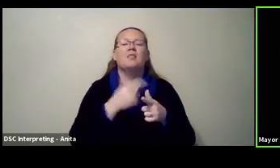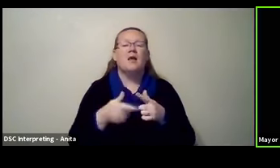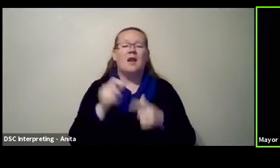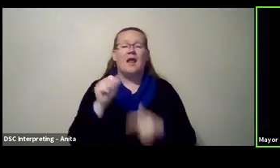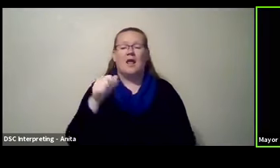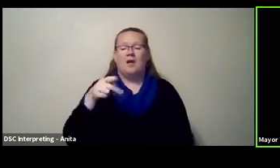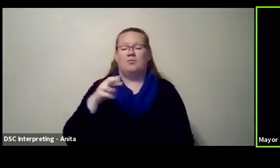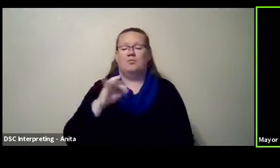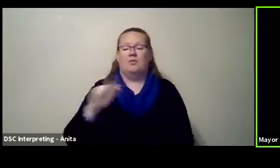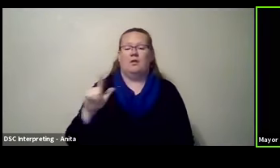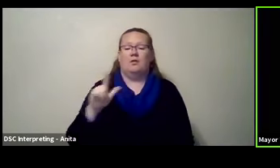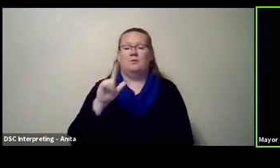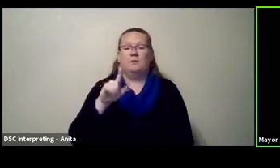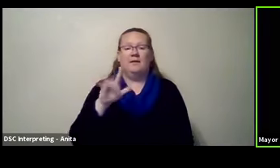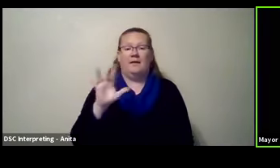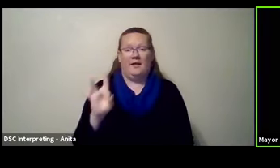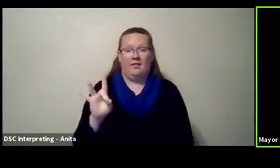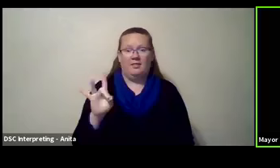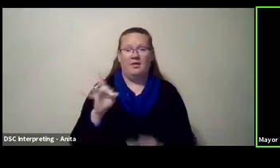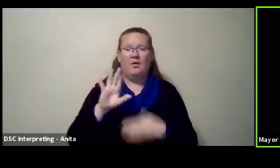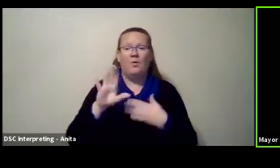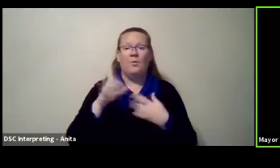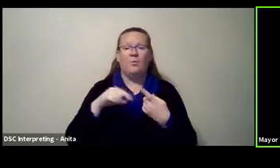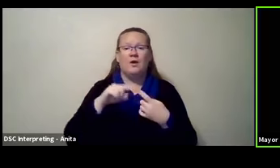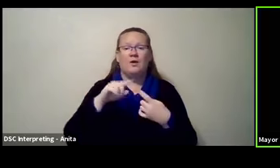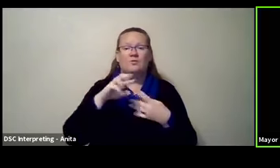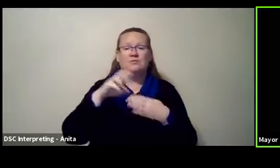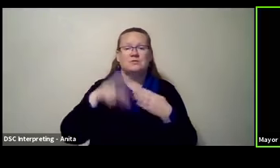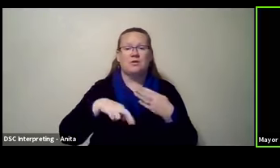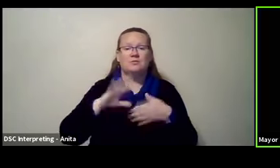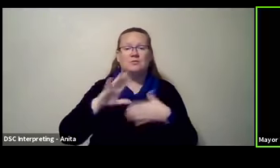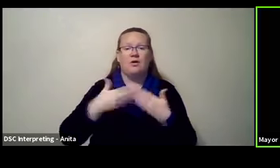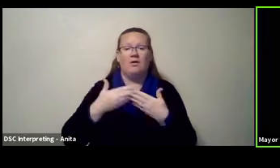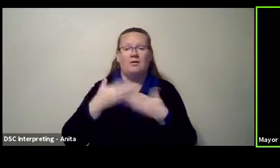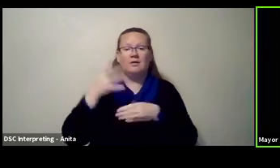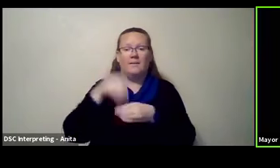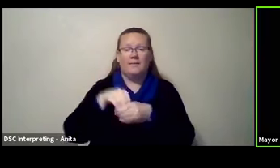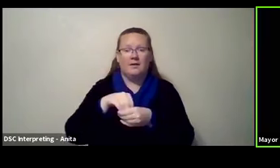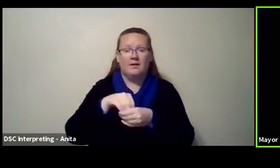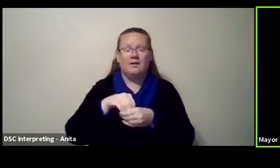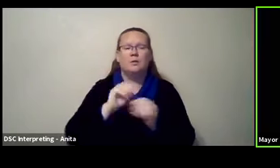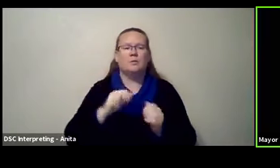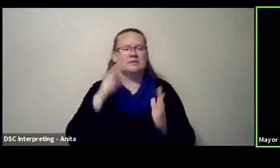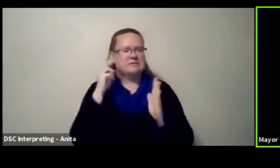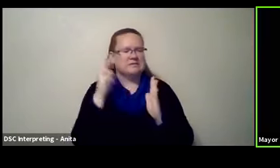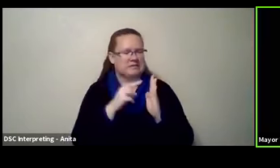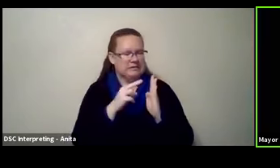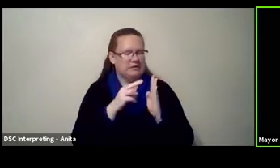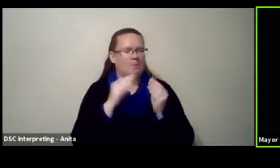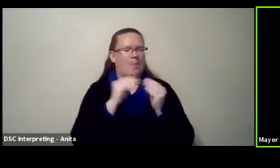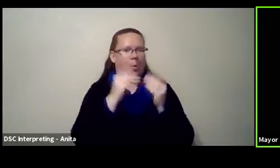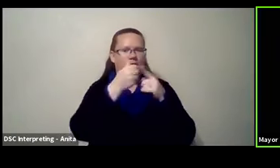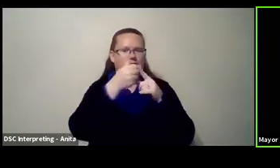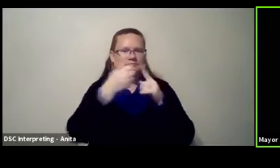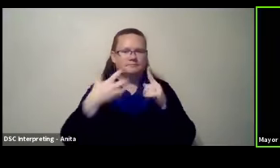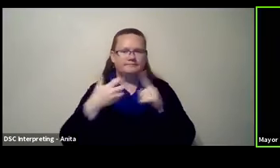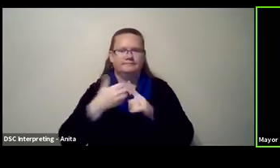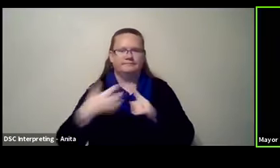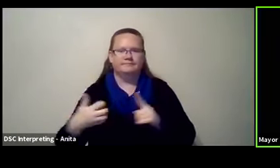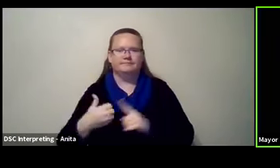results all start to come in and once you then can look at the ward and precinct breakdowns and who voted,